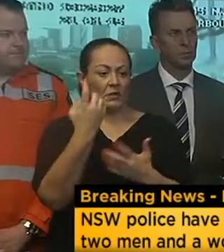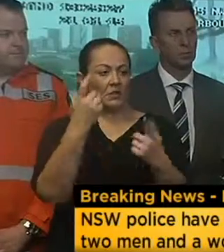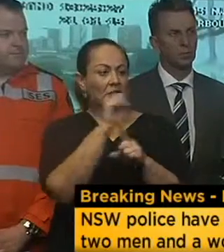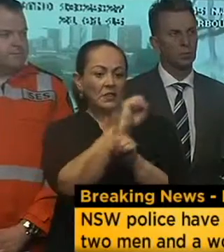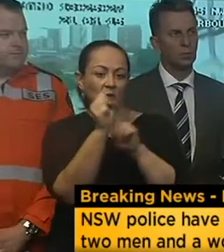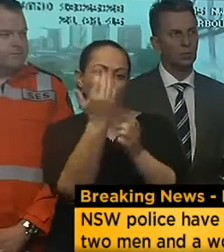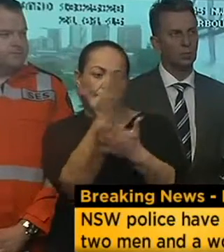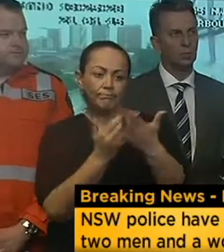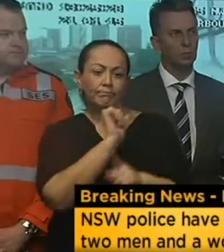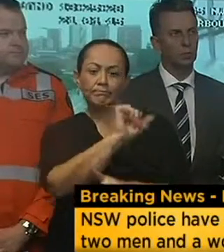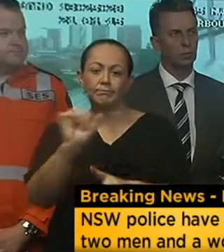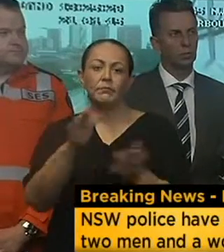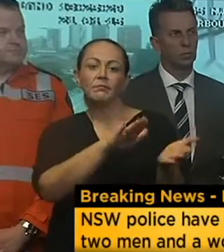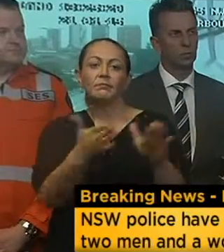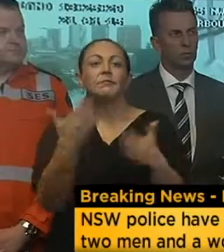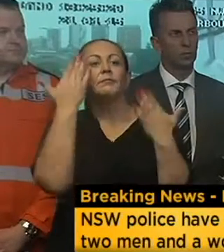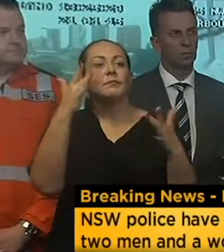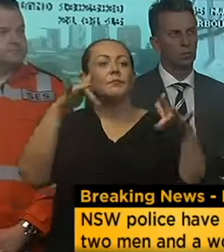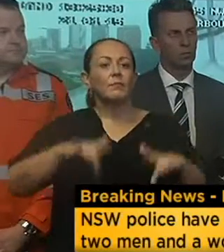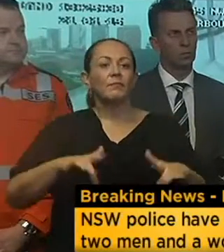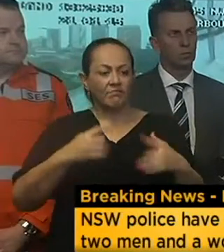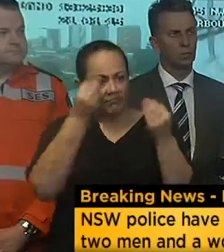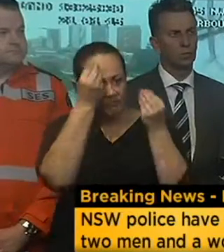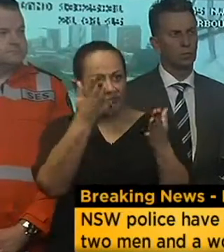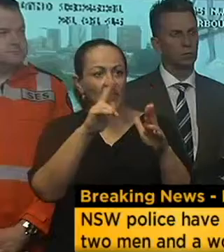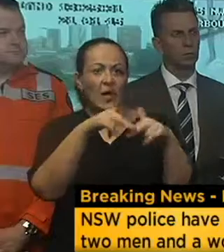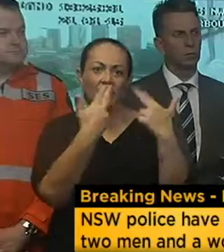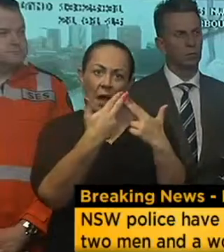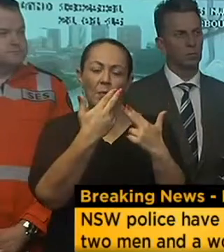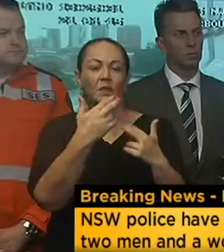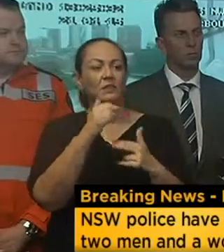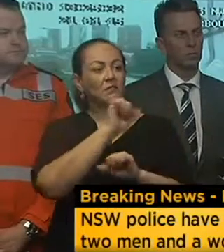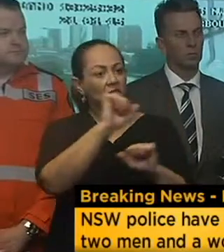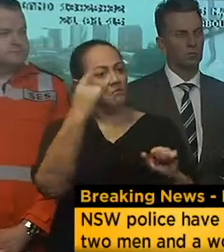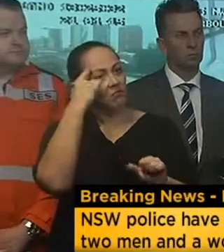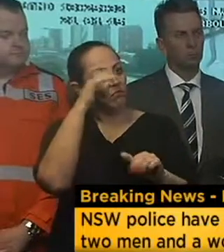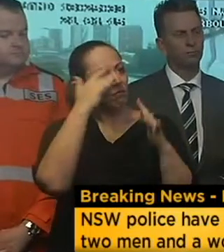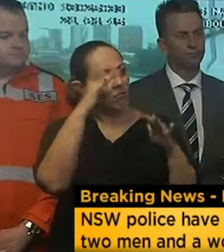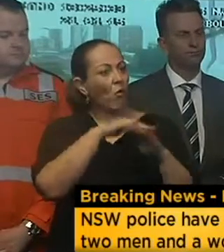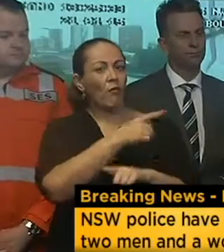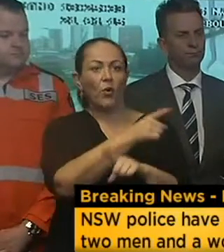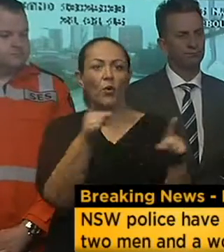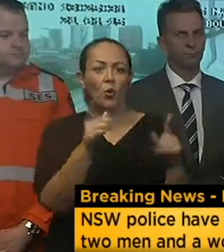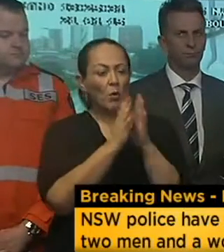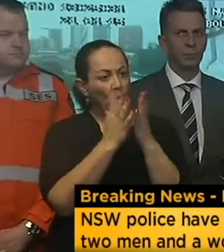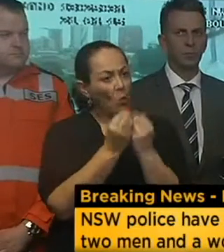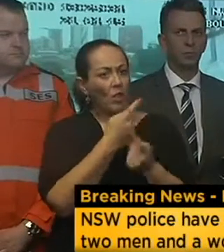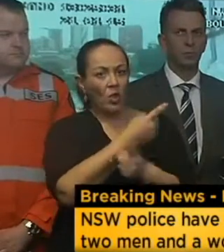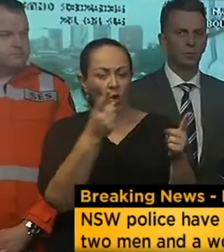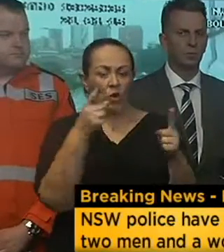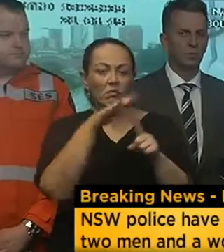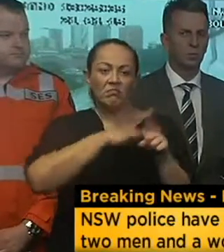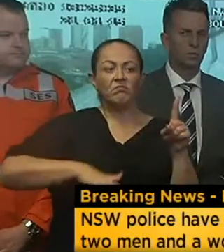through but we do want to know for their families that our thoughts and prayers are with them. It's in the Dungog area,